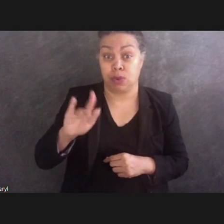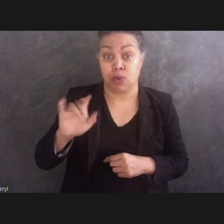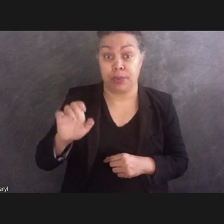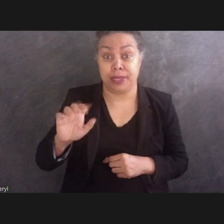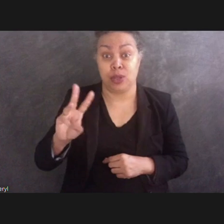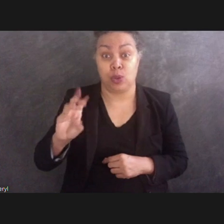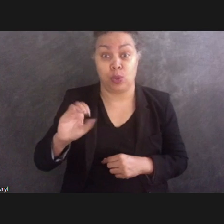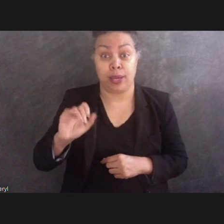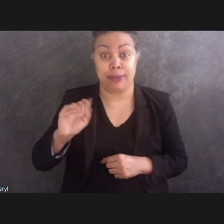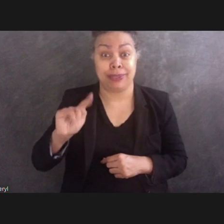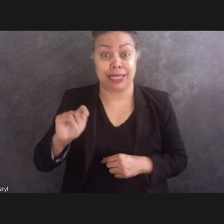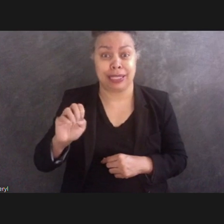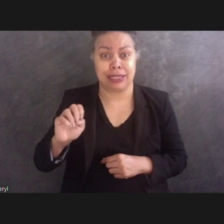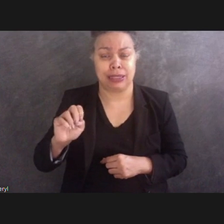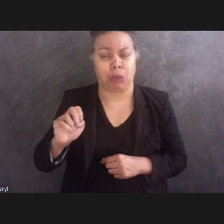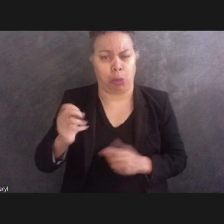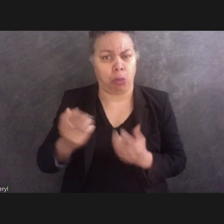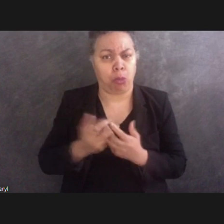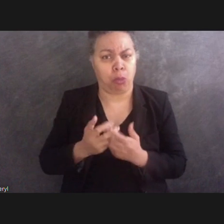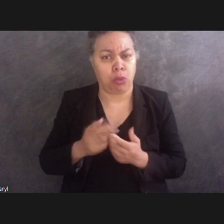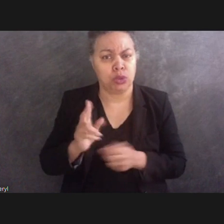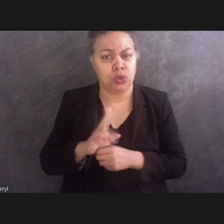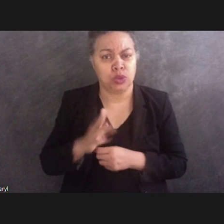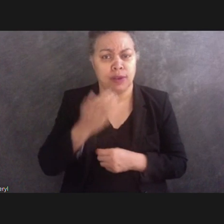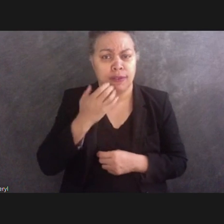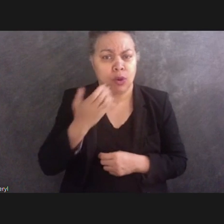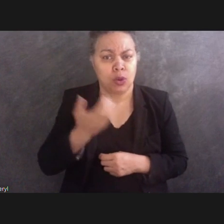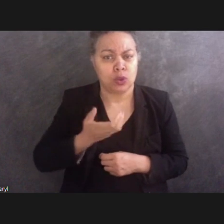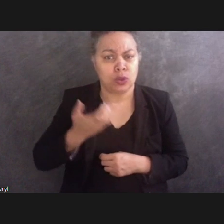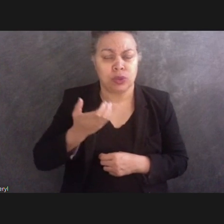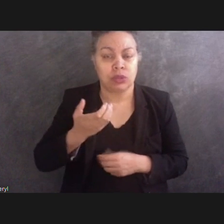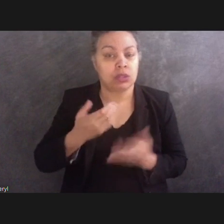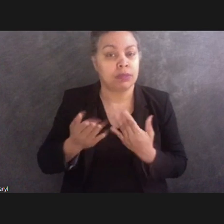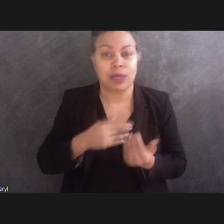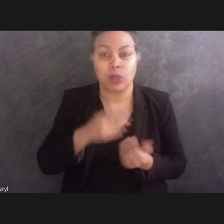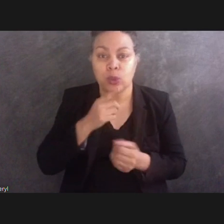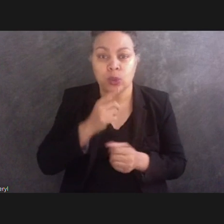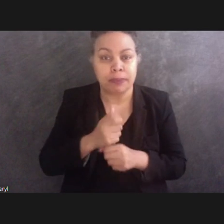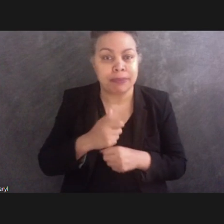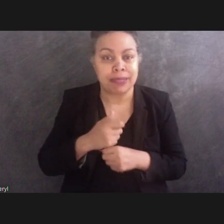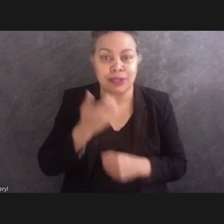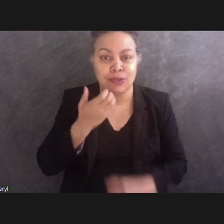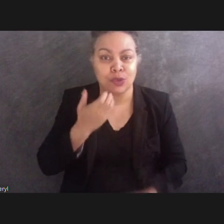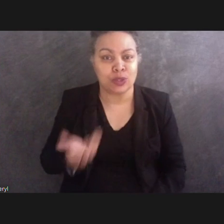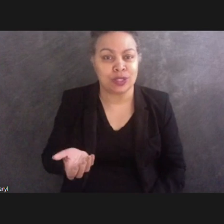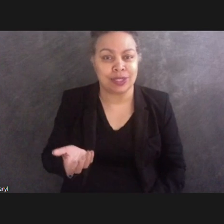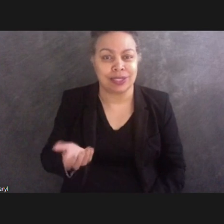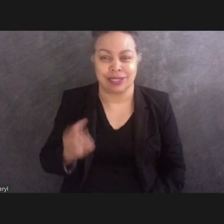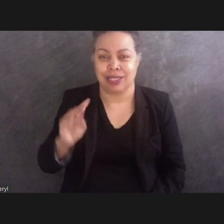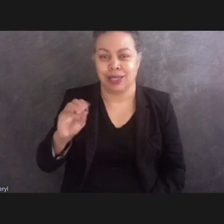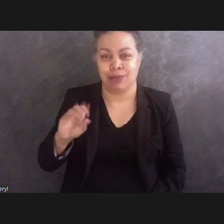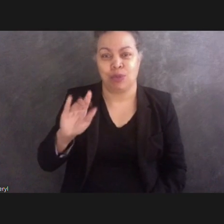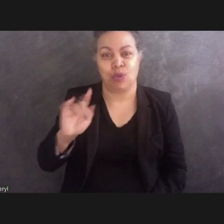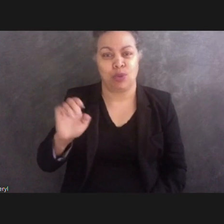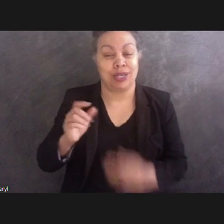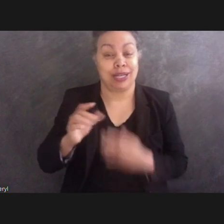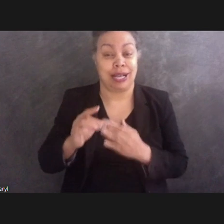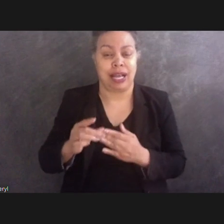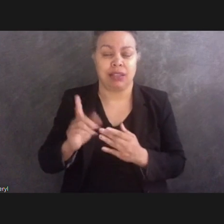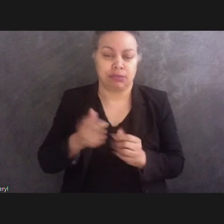with mobile phones manufactured by different manufacturers. A mobile guide must also comply with web content accessibility